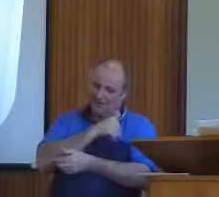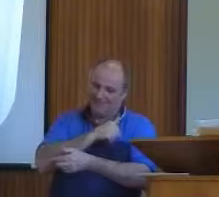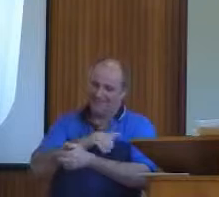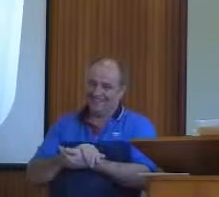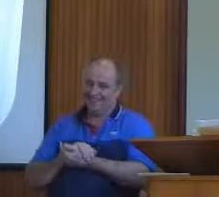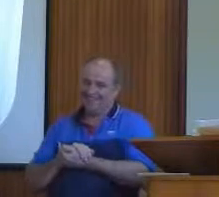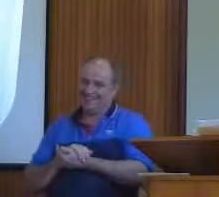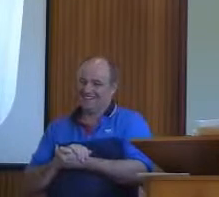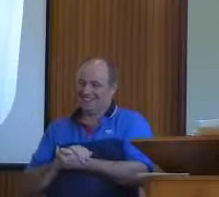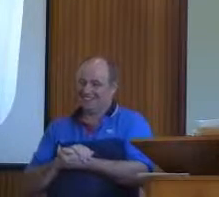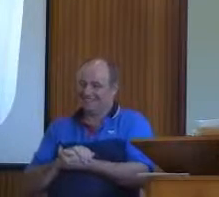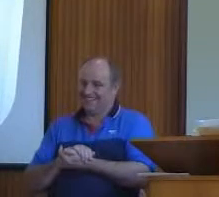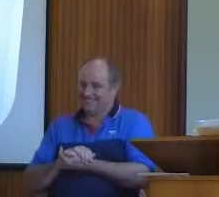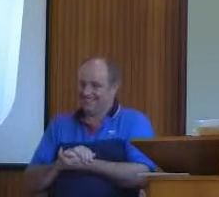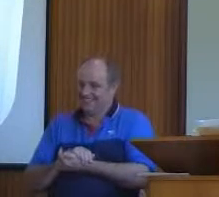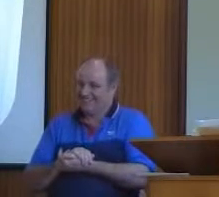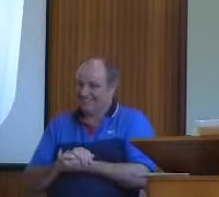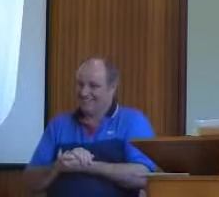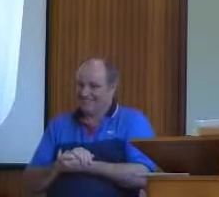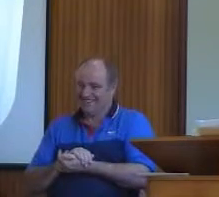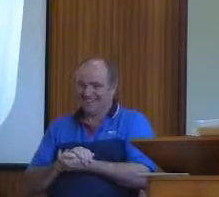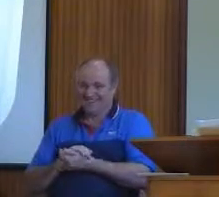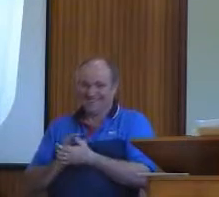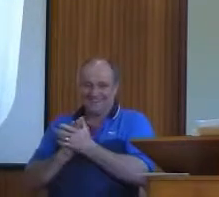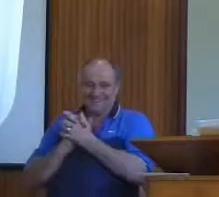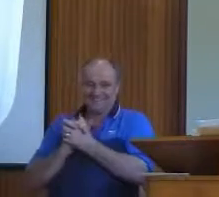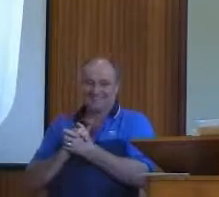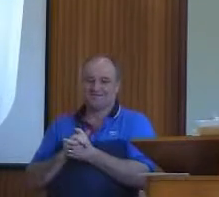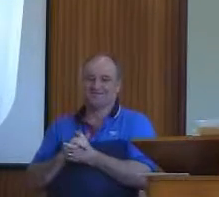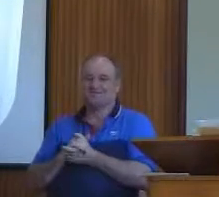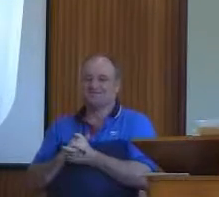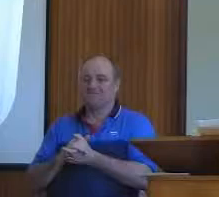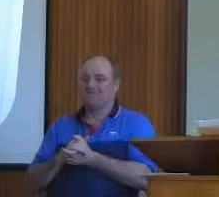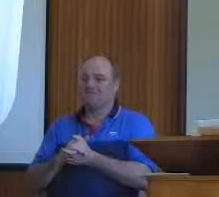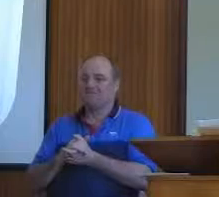And we and a number of others the whole course of our lives changed.